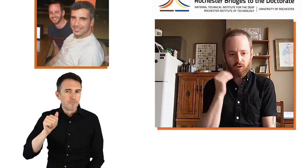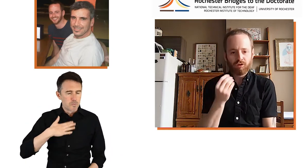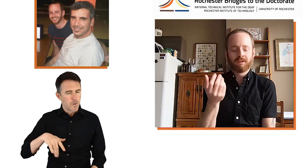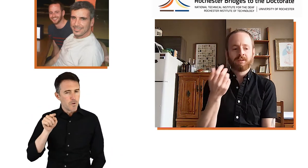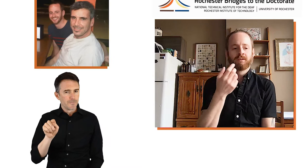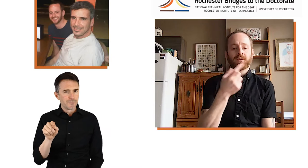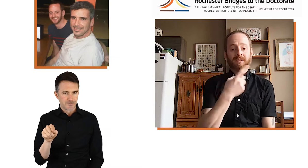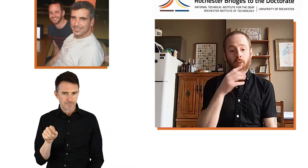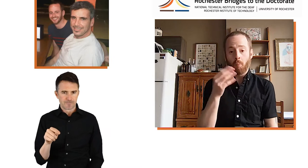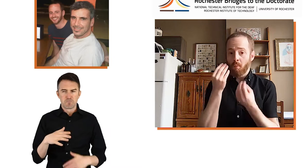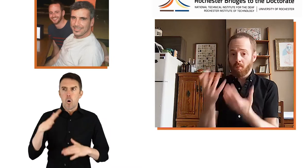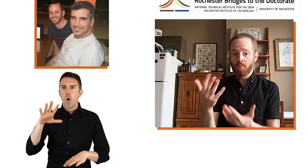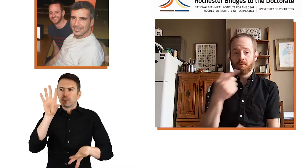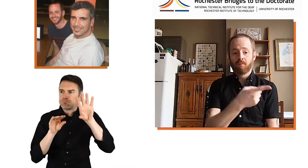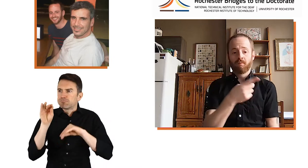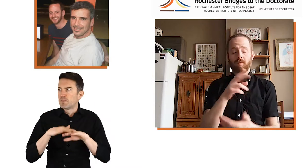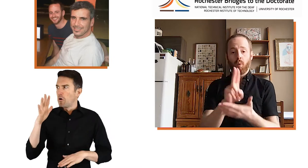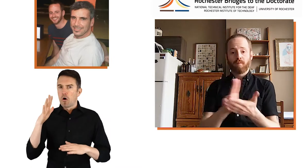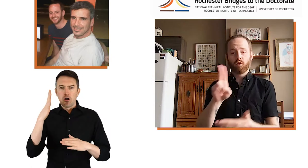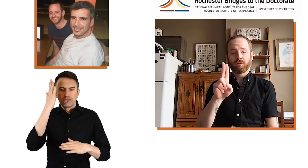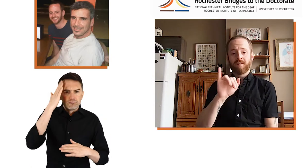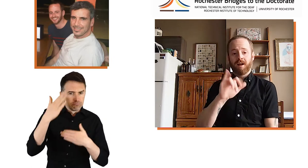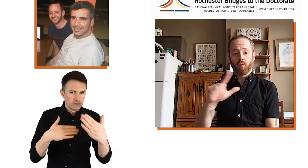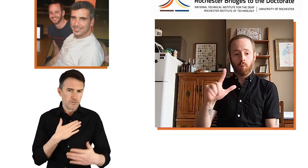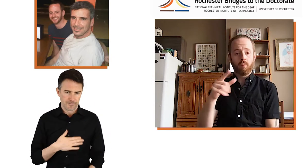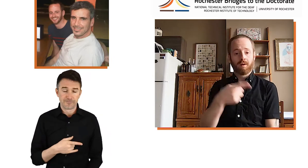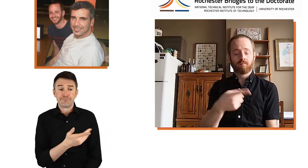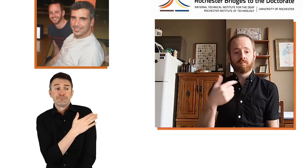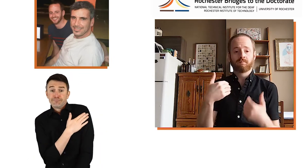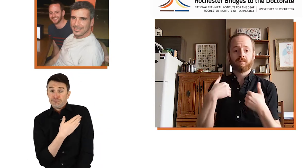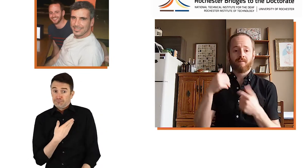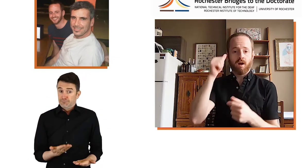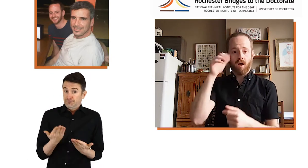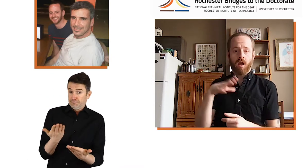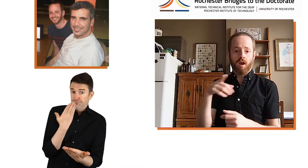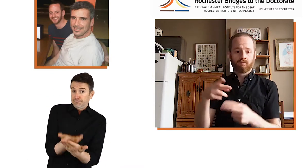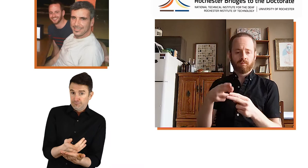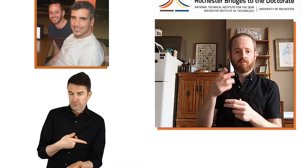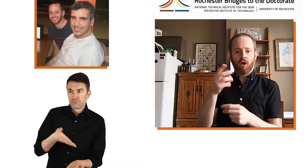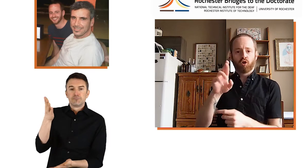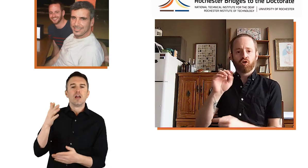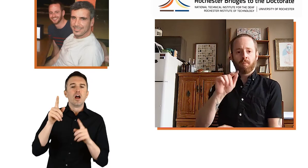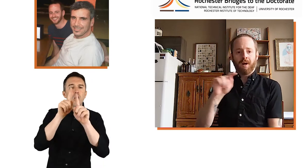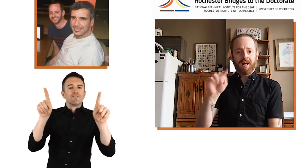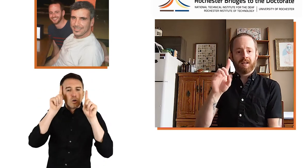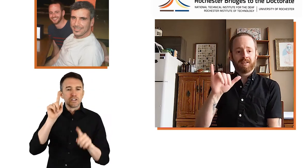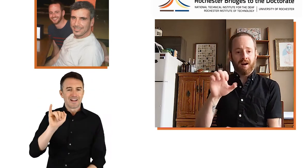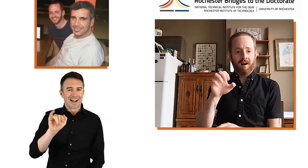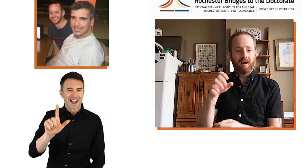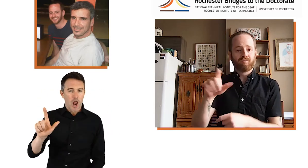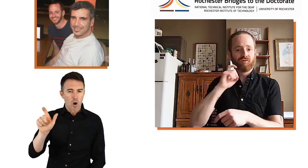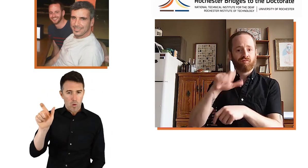experience and wanted that. So, Peter told me about the University of Illinois and a gentleman there,